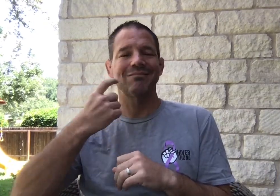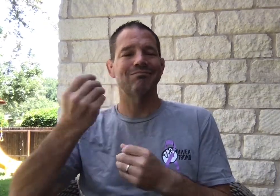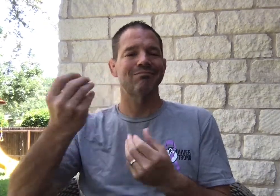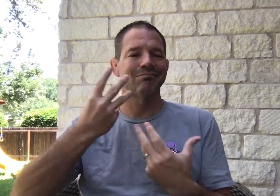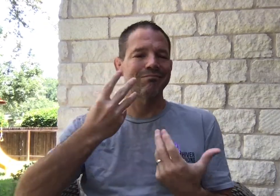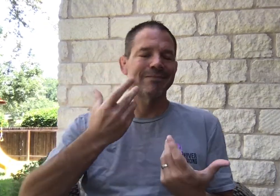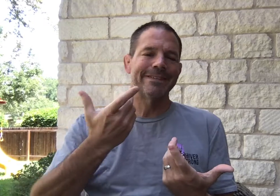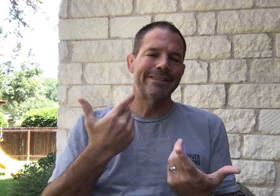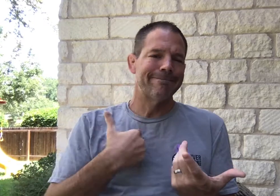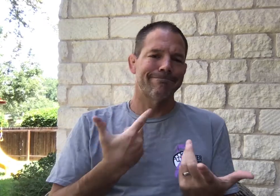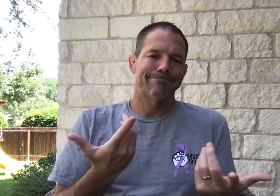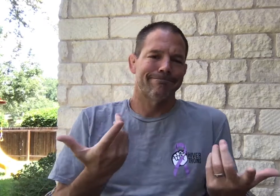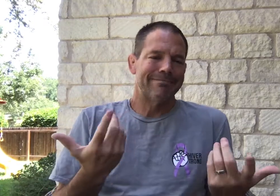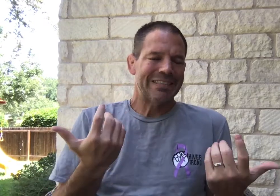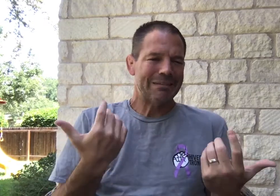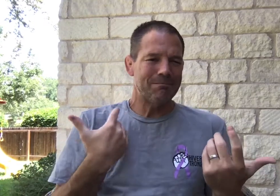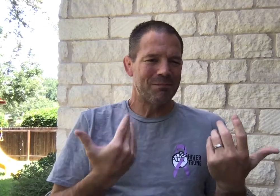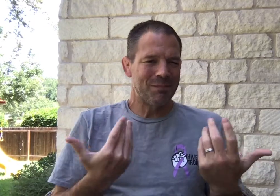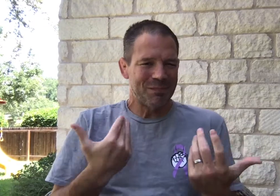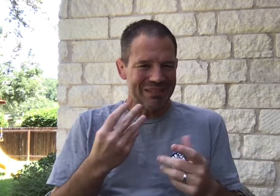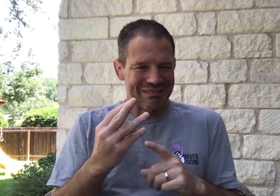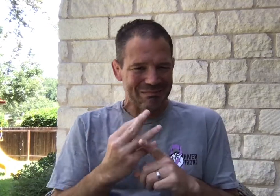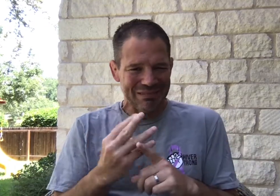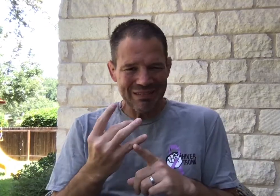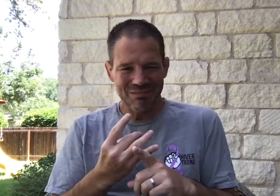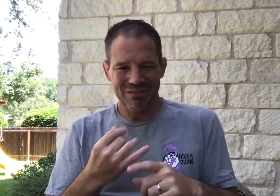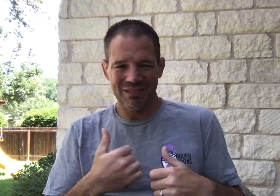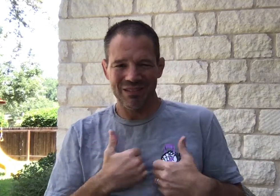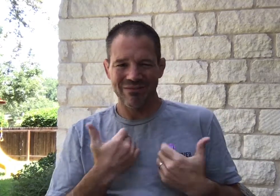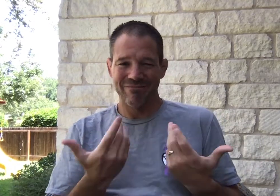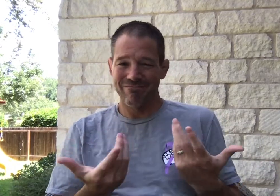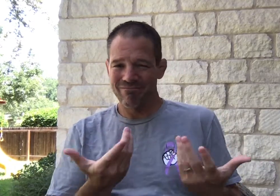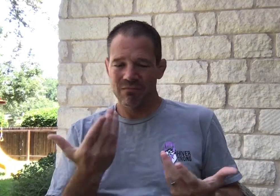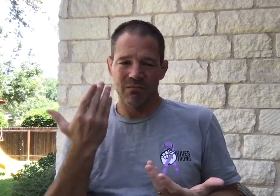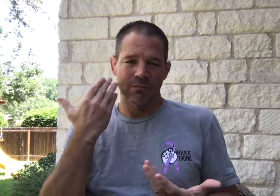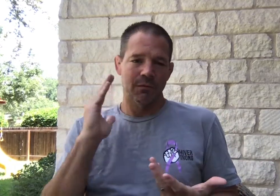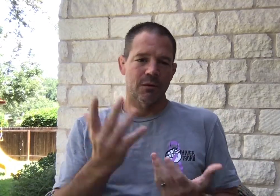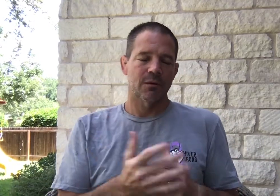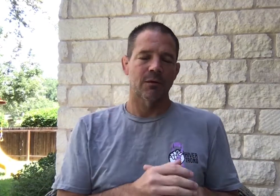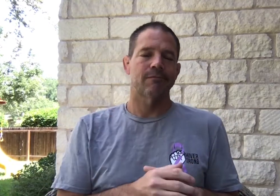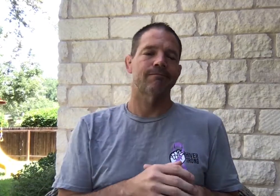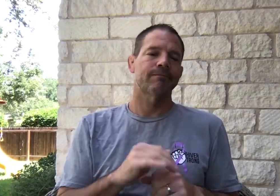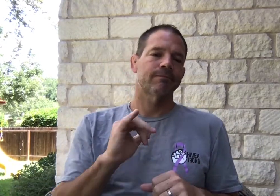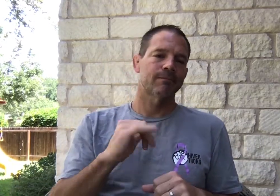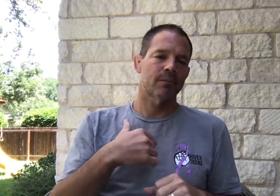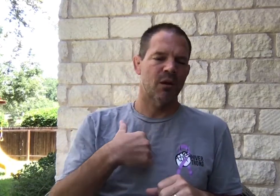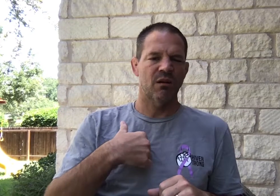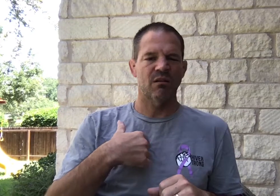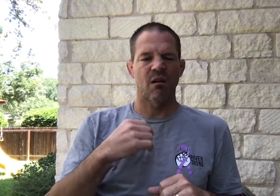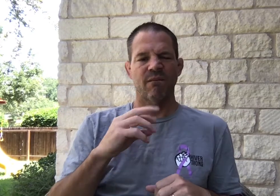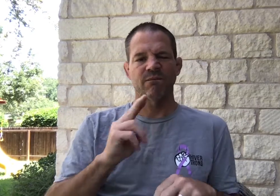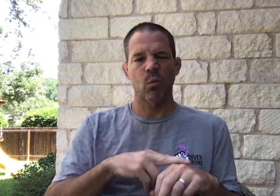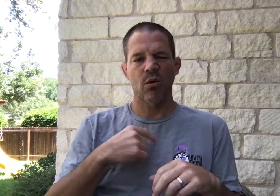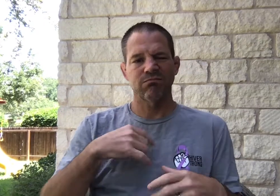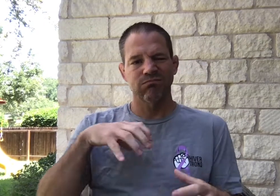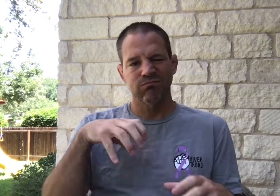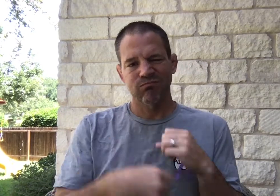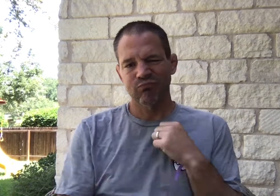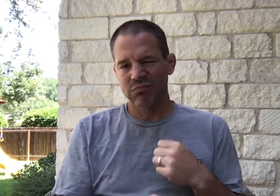I was just informed that I have about six to eight months to live. I'm just not sure. Of course, I'm